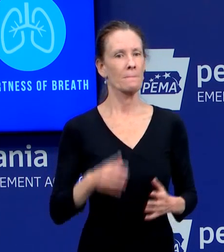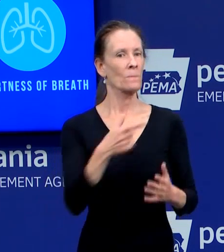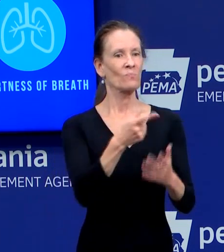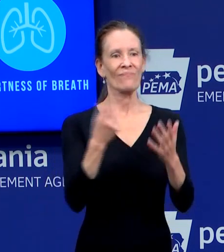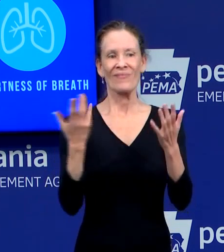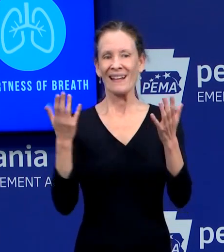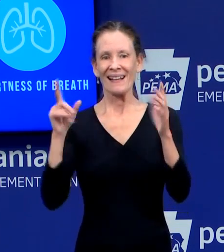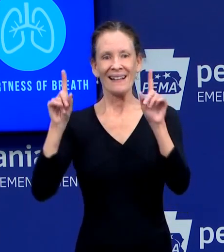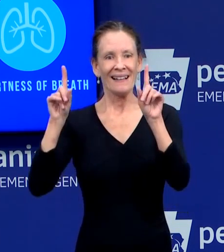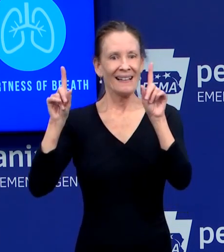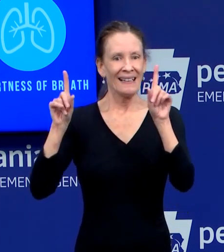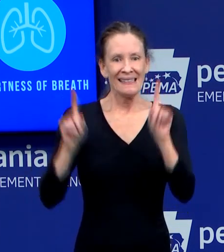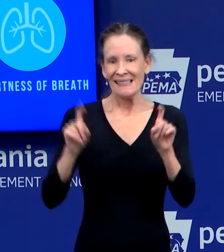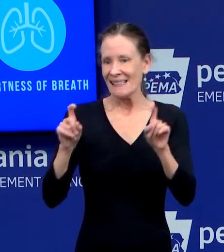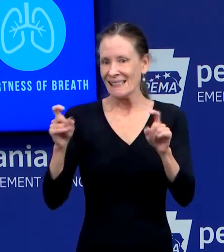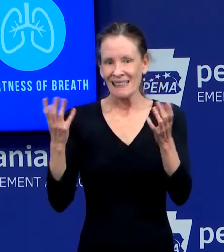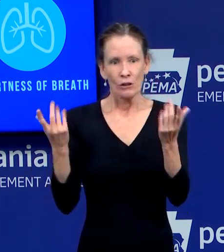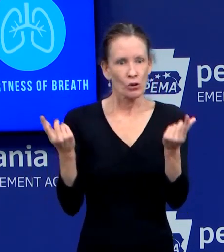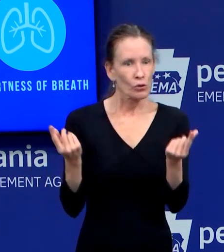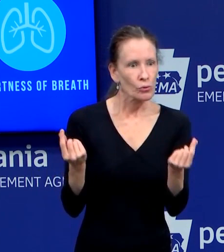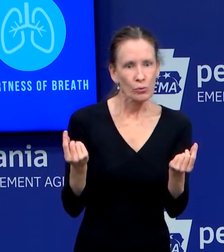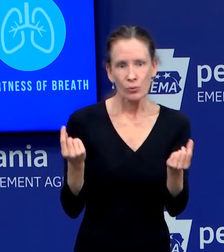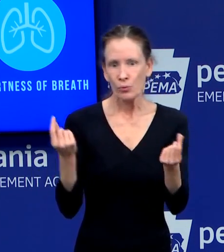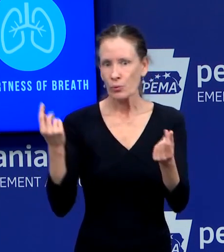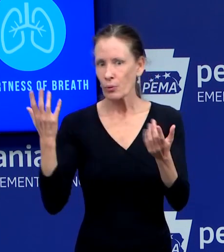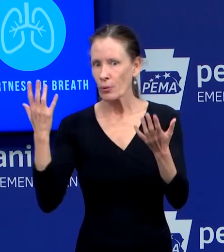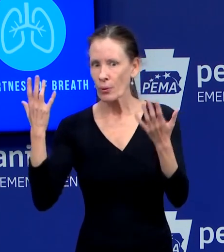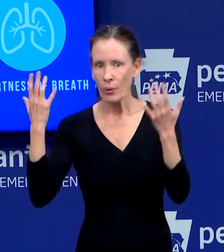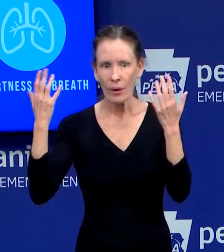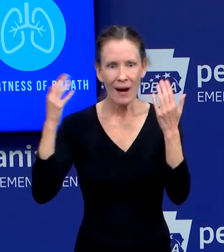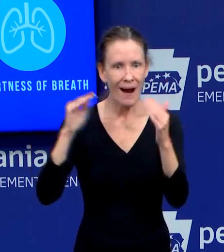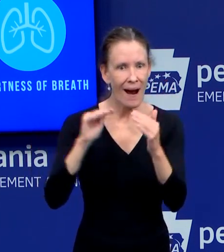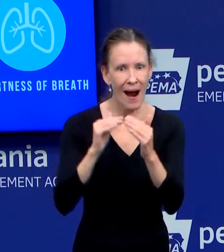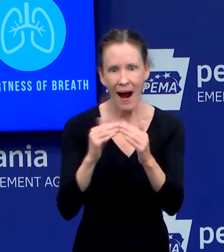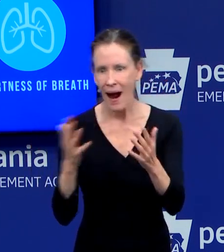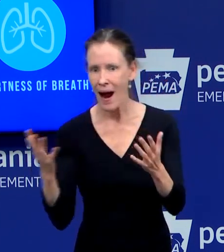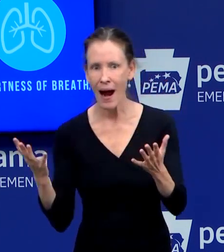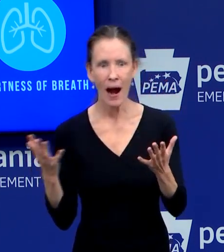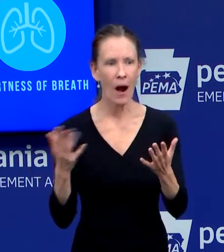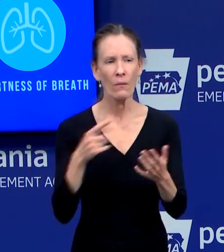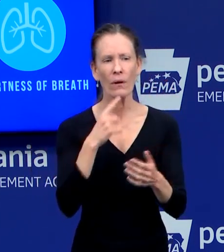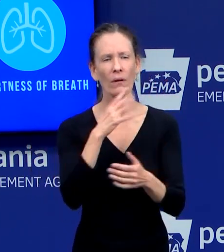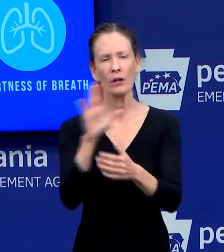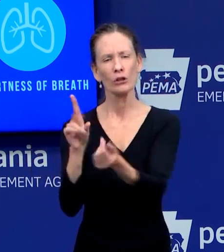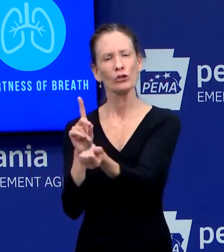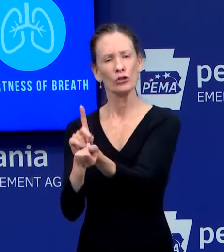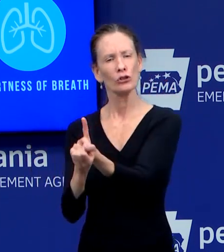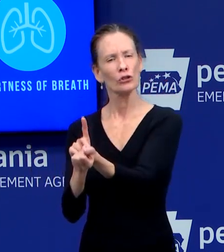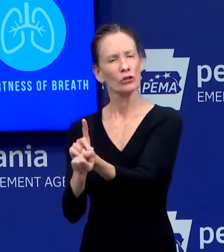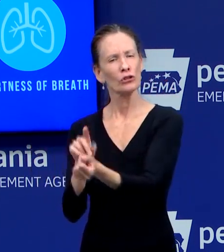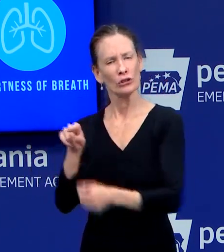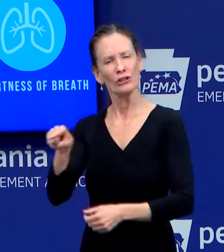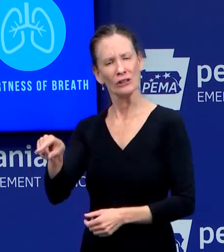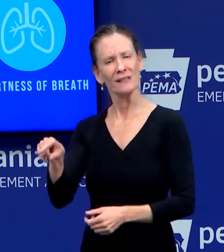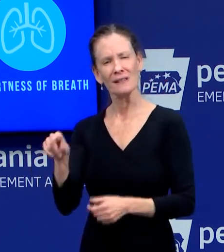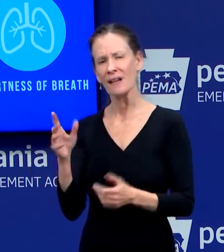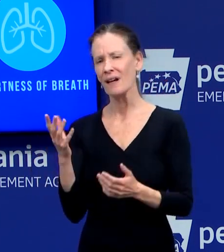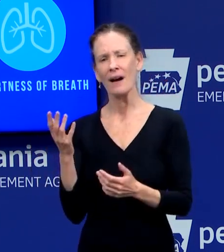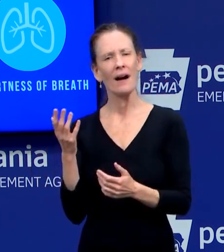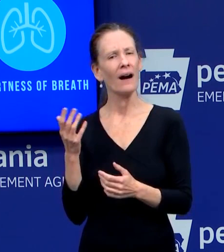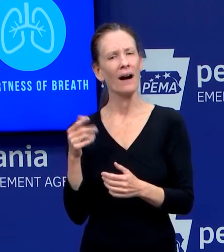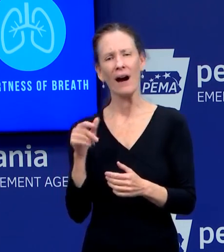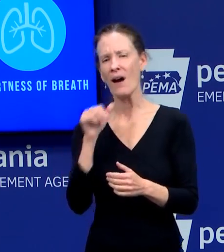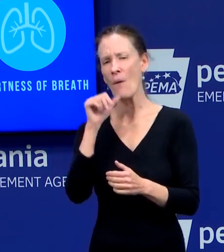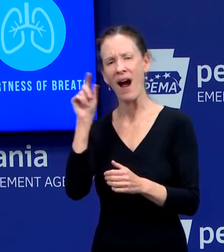What do you say to those doctors as far as how they can get in contact with these commercial labs? Well, so they don't have to send the... They don't send the patient to the lab. These are